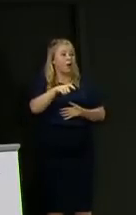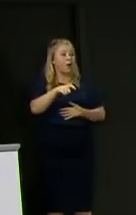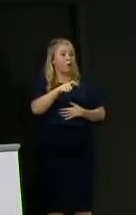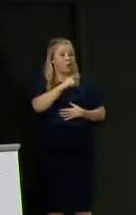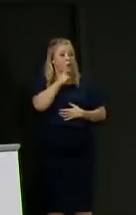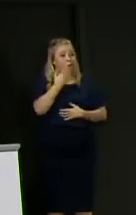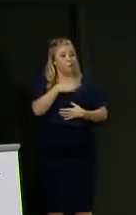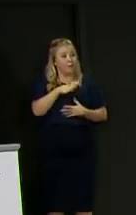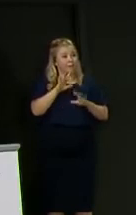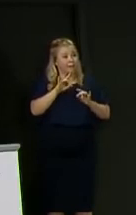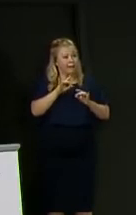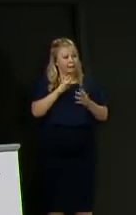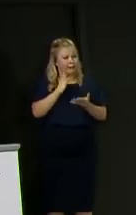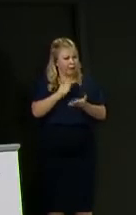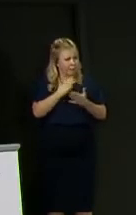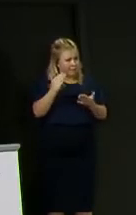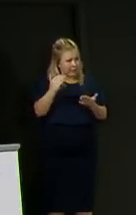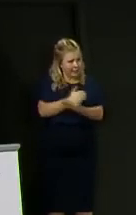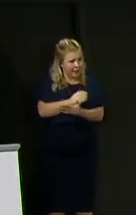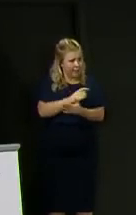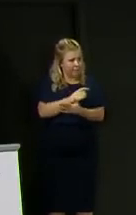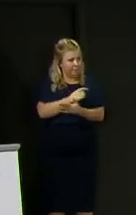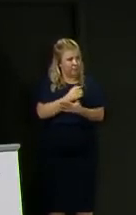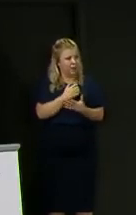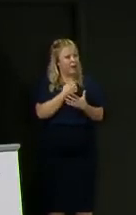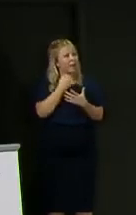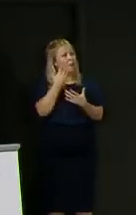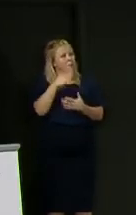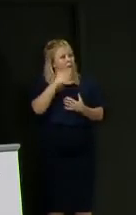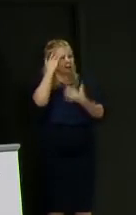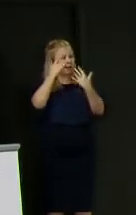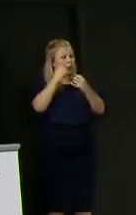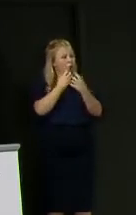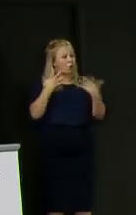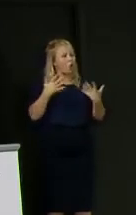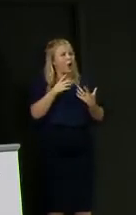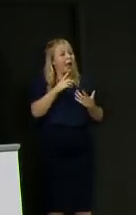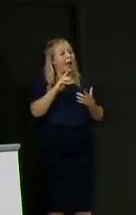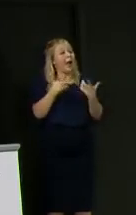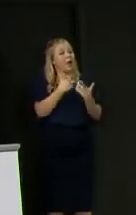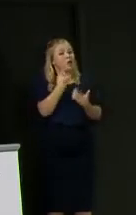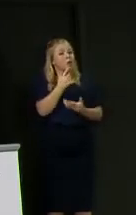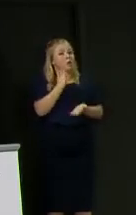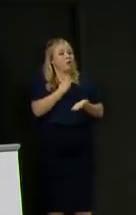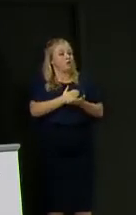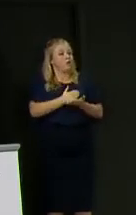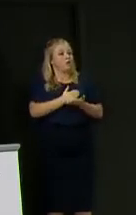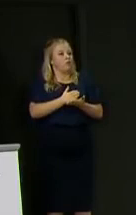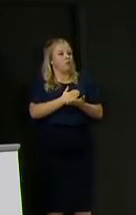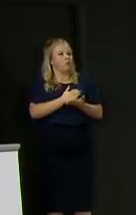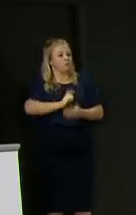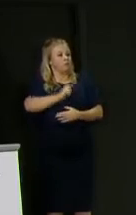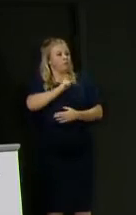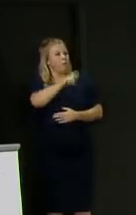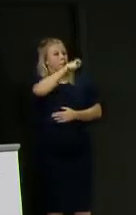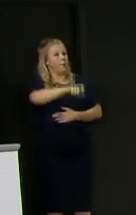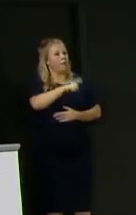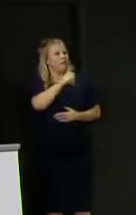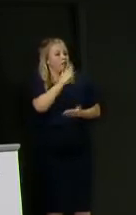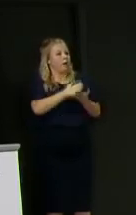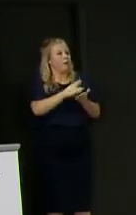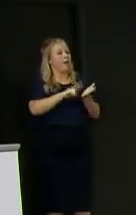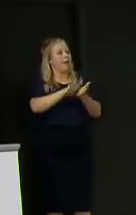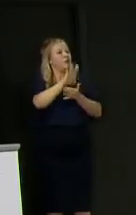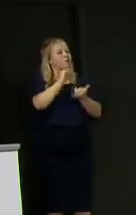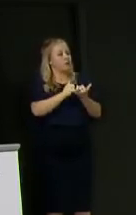been infected? How much thought has been given to that and how can people be certain that the person on the other end of the phone is genuine and